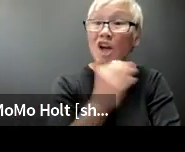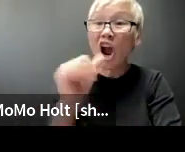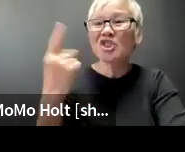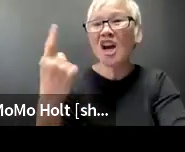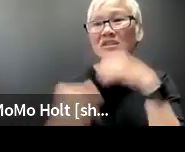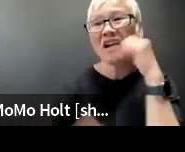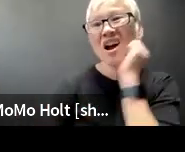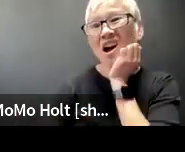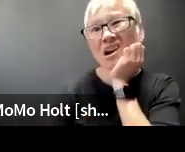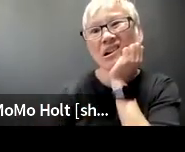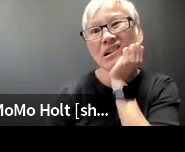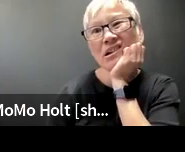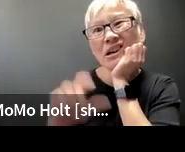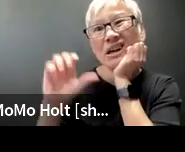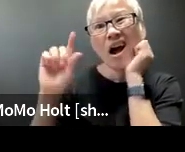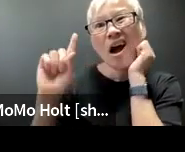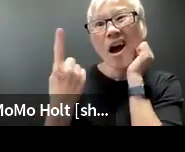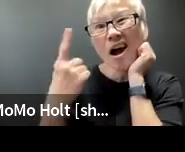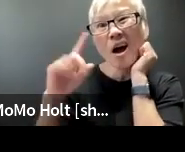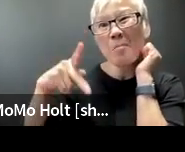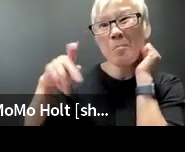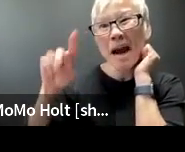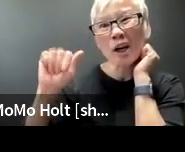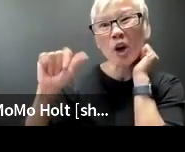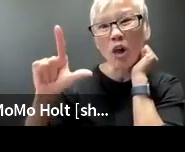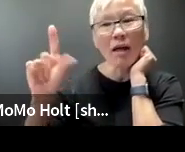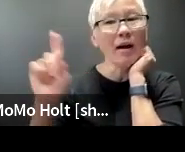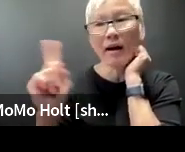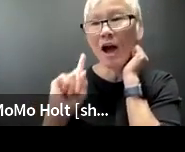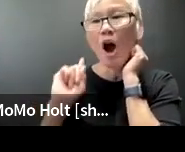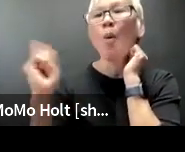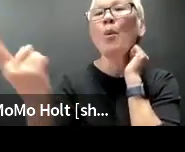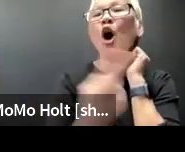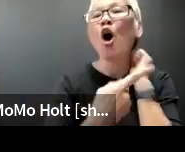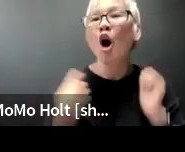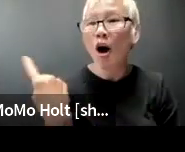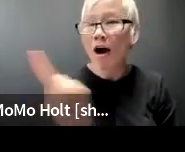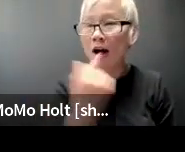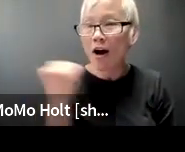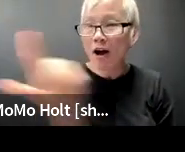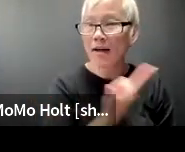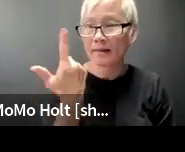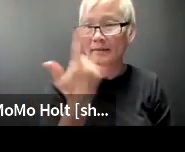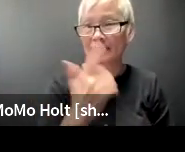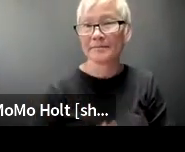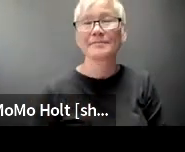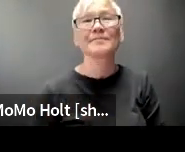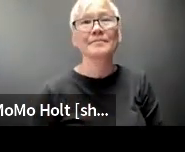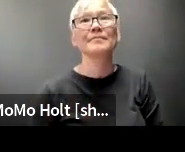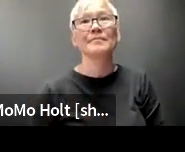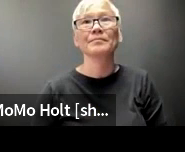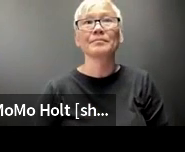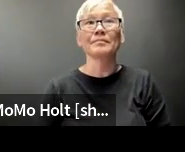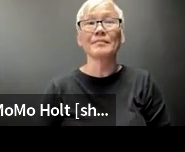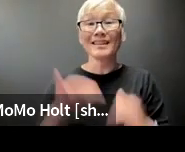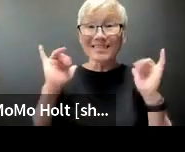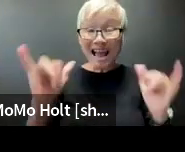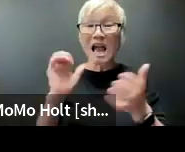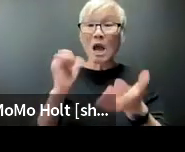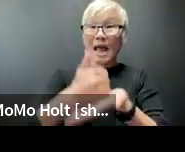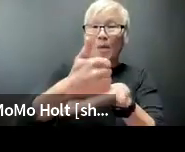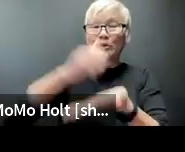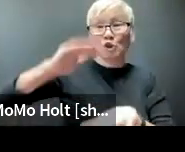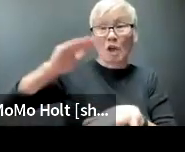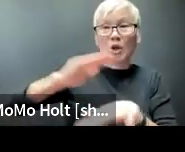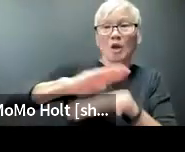flower not just oh that one petal absolutely not we are all